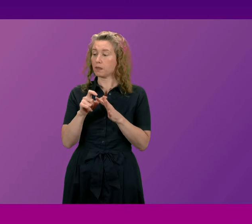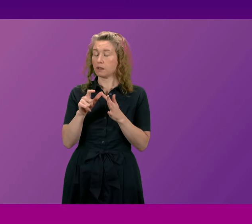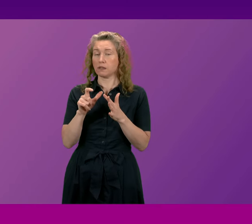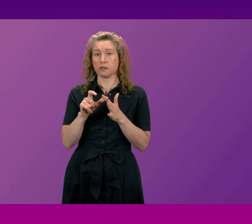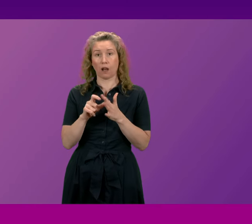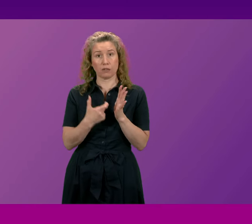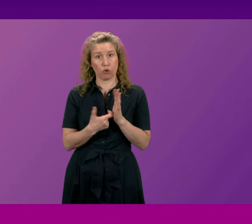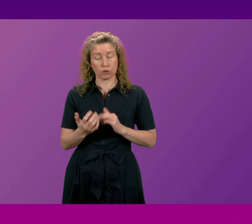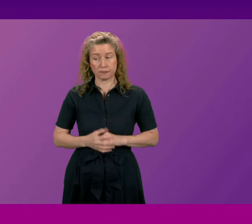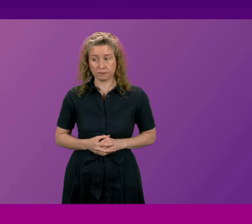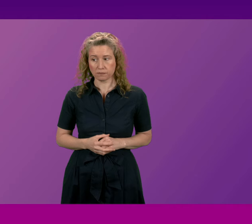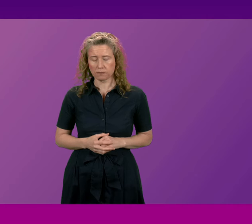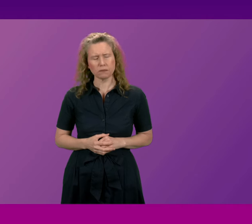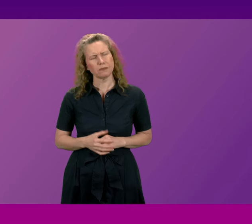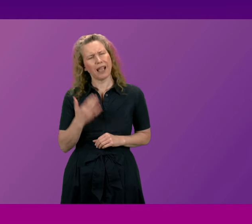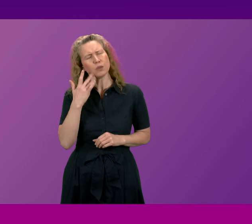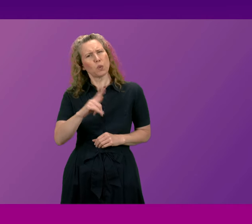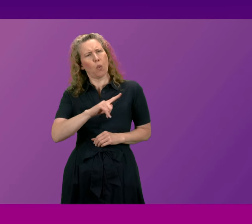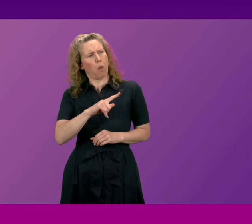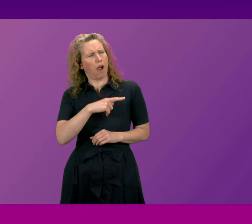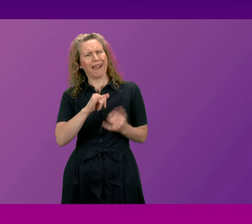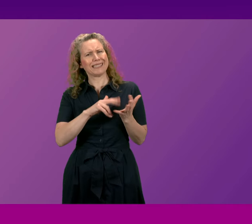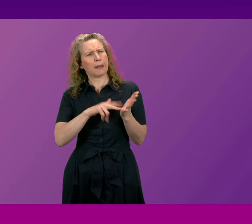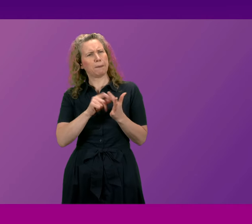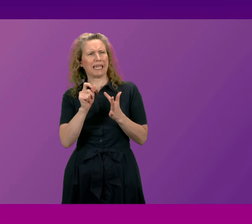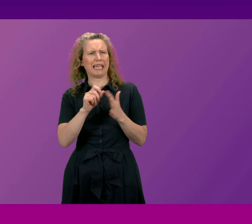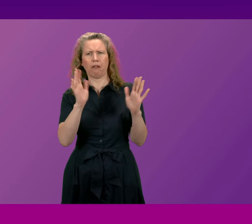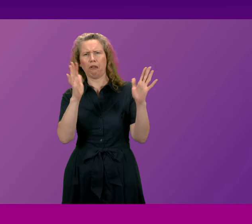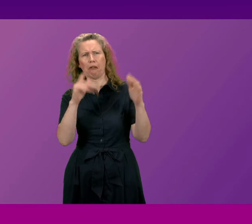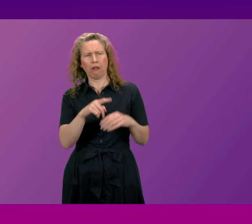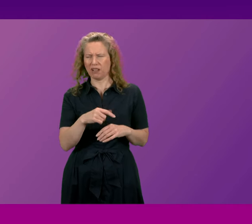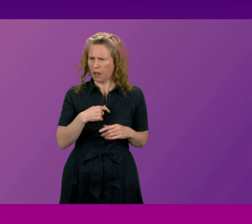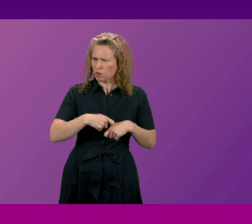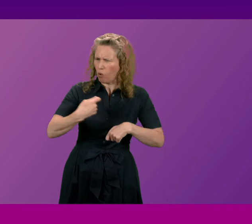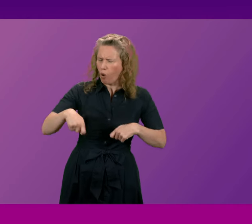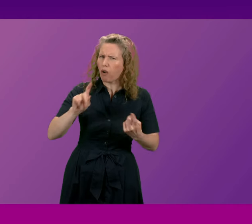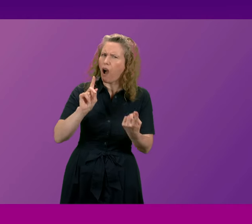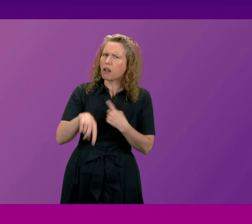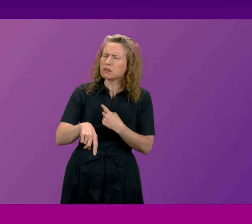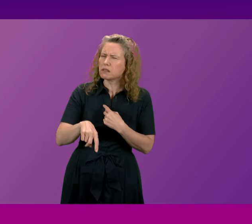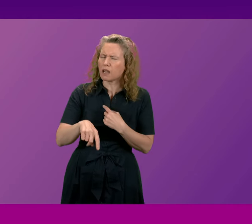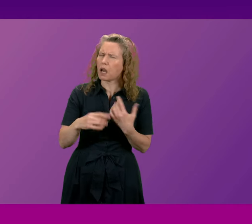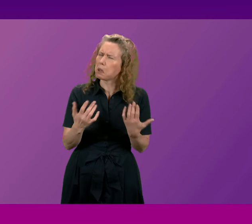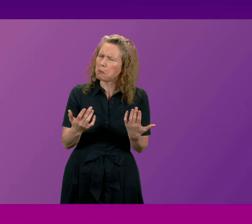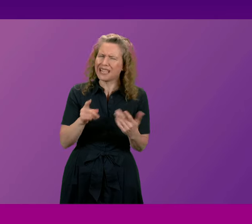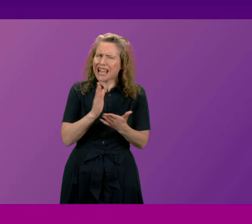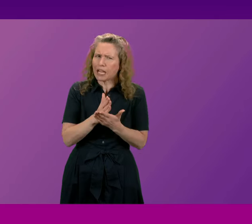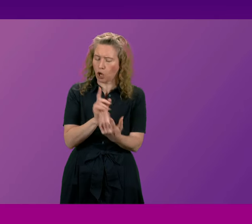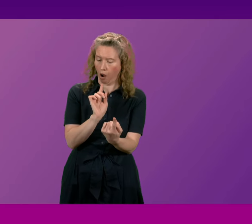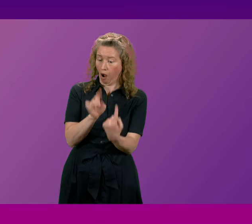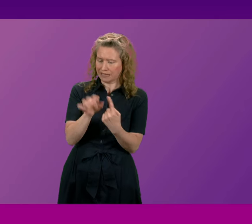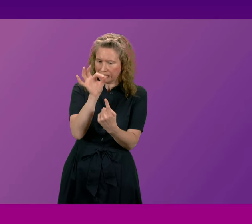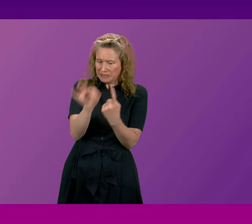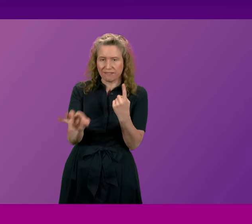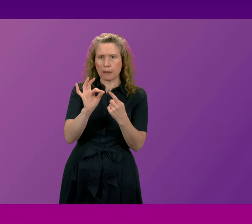don't know why SNP members are applauding that, because that was a very long answer that didn't address the very